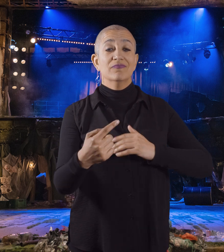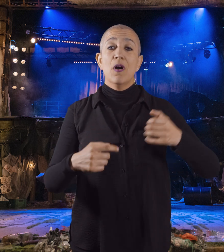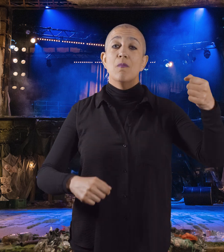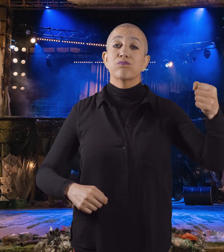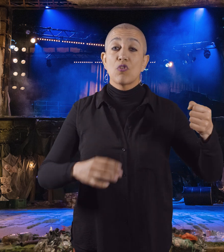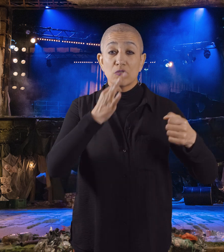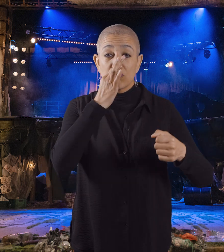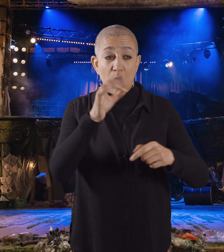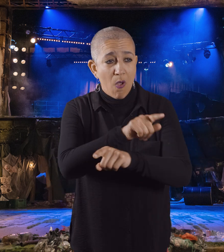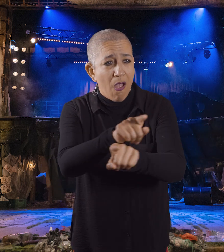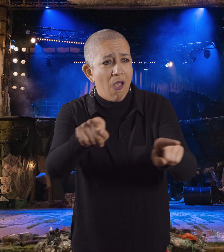the magic of our applause.